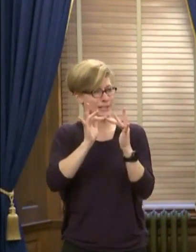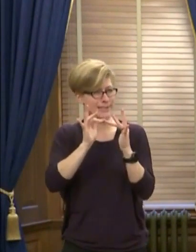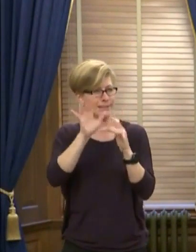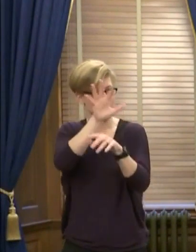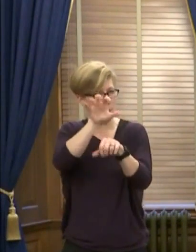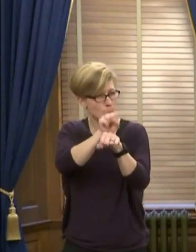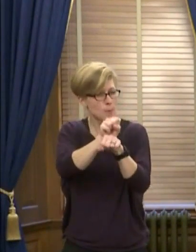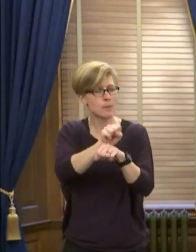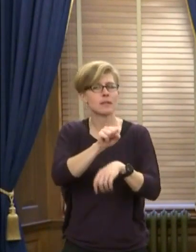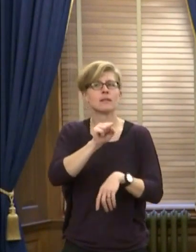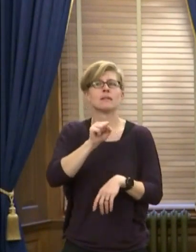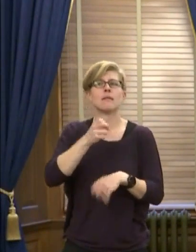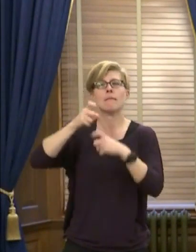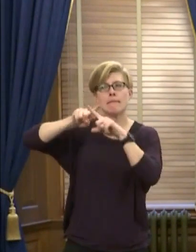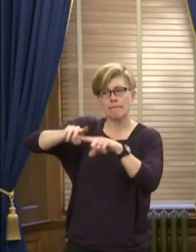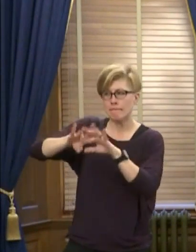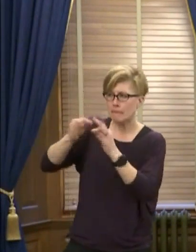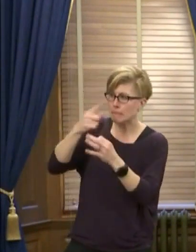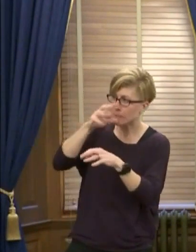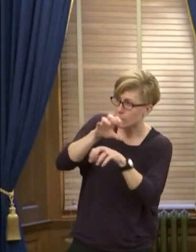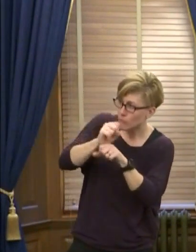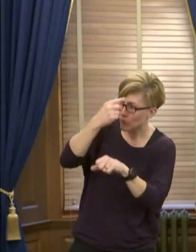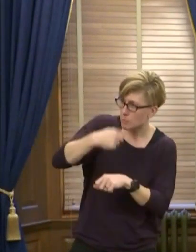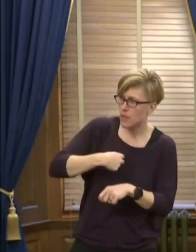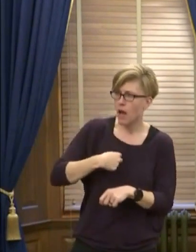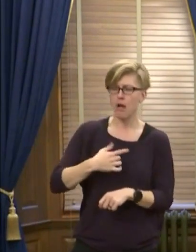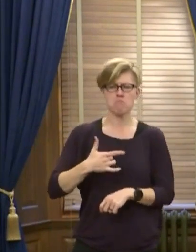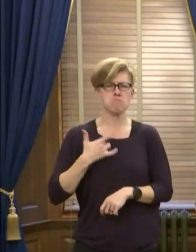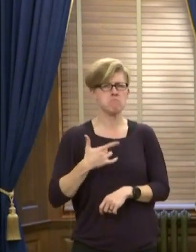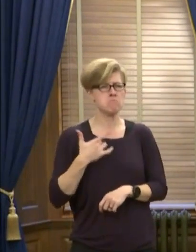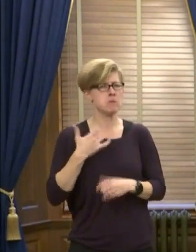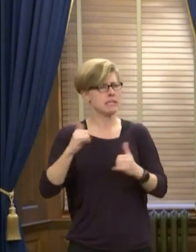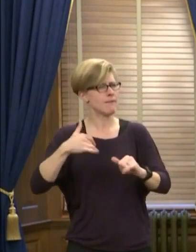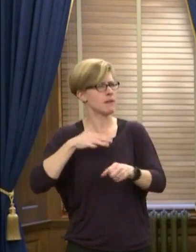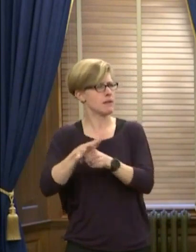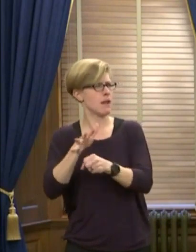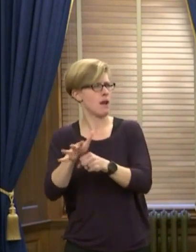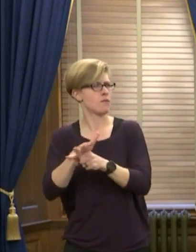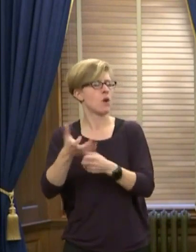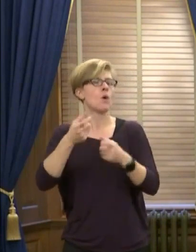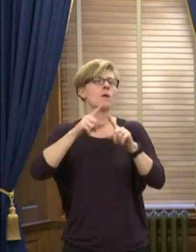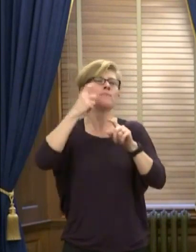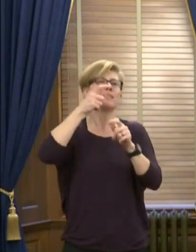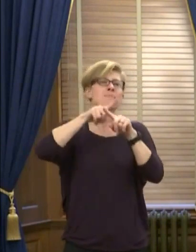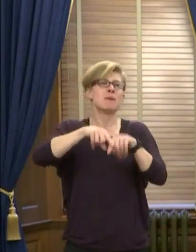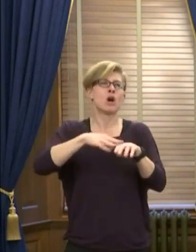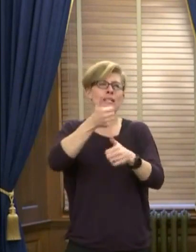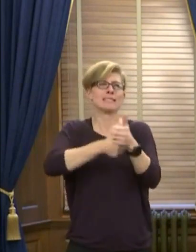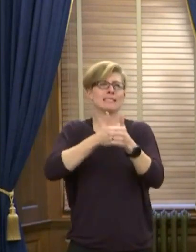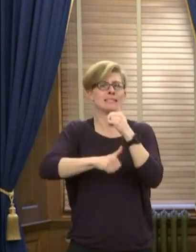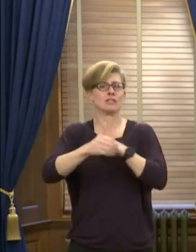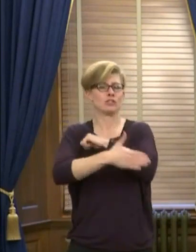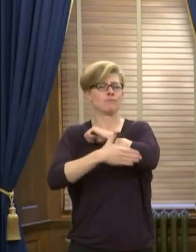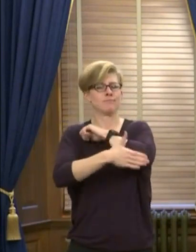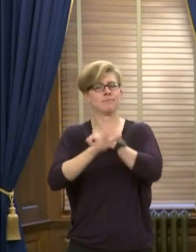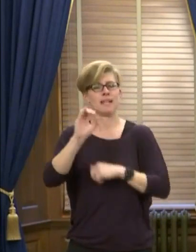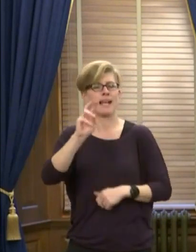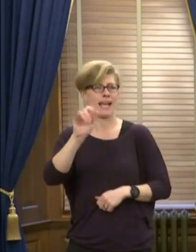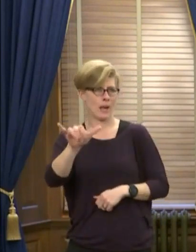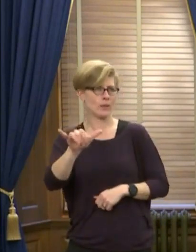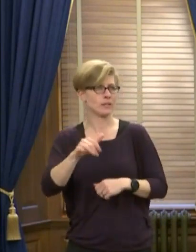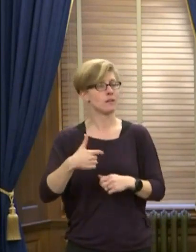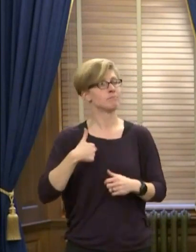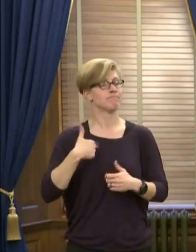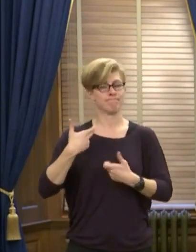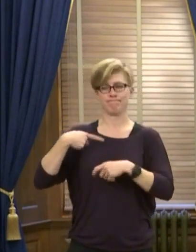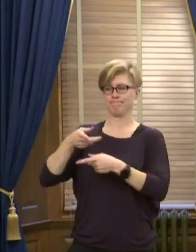arrangements. I still believe that there's enough vaccine, depending on how the counties choose to allocate that. And we, as you know, defer to